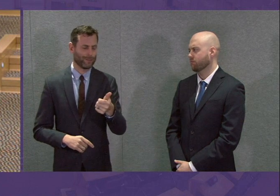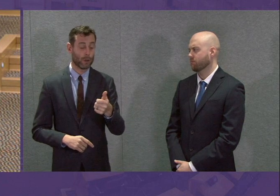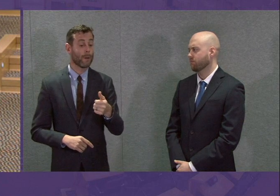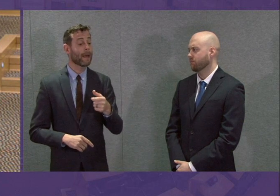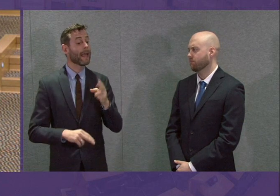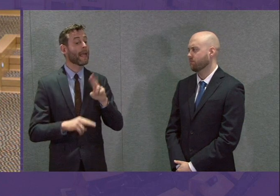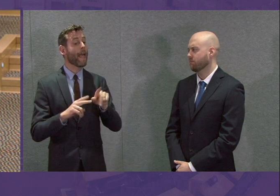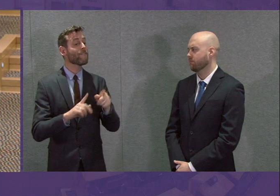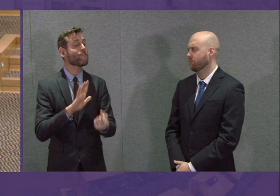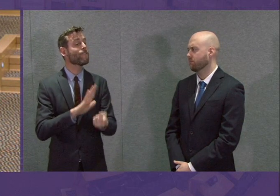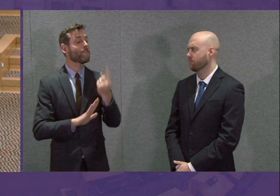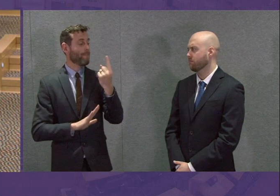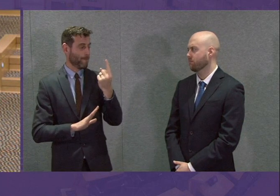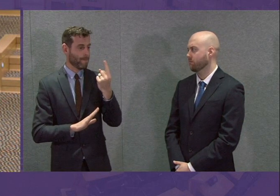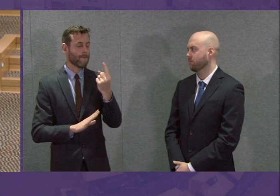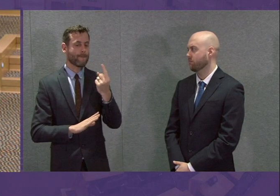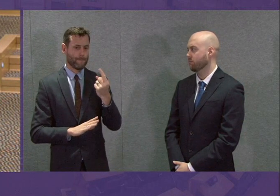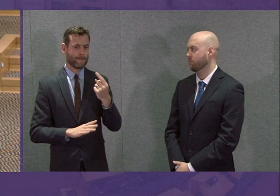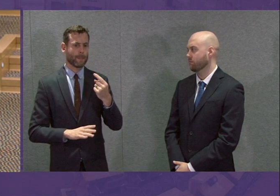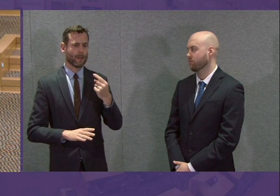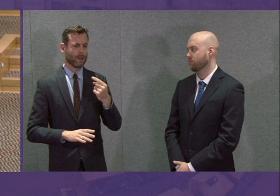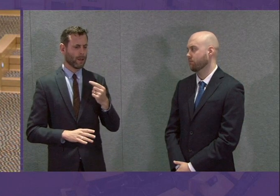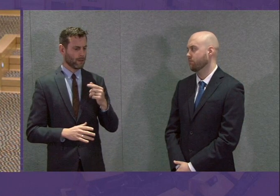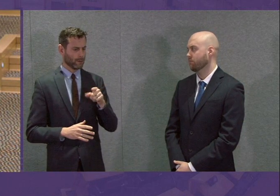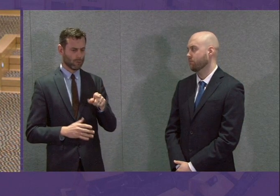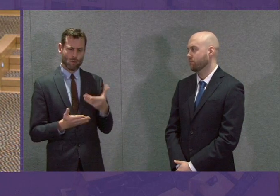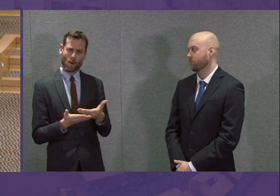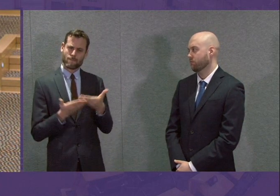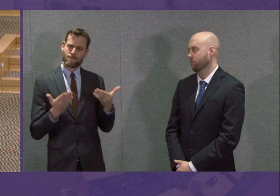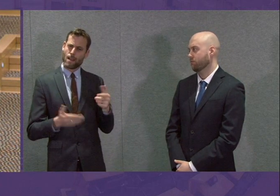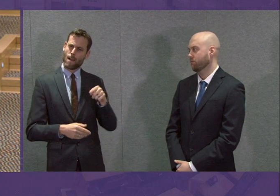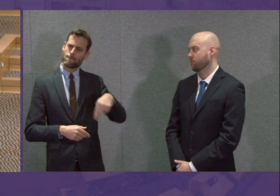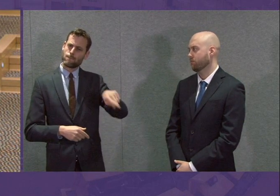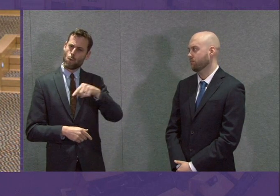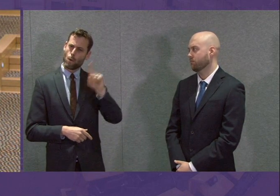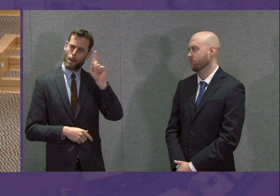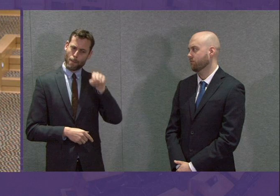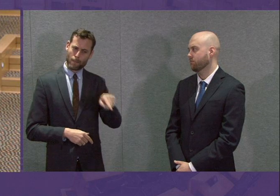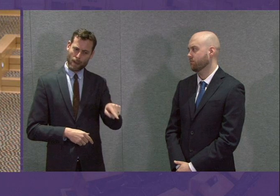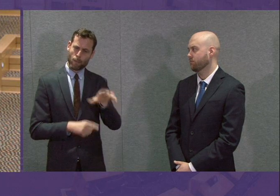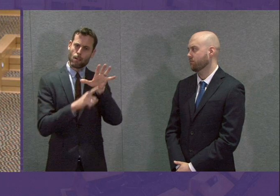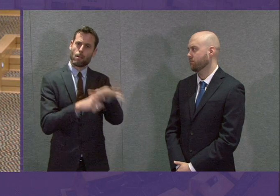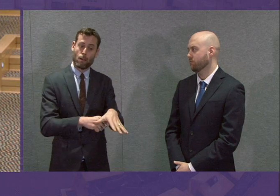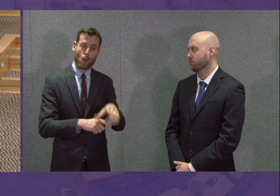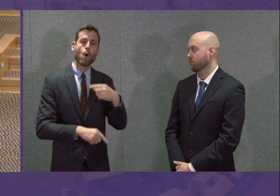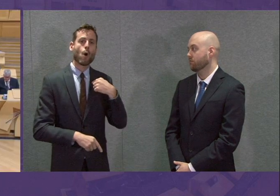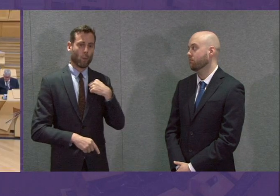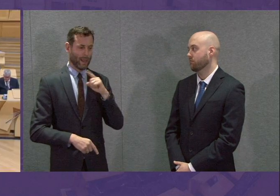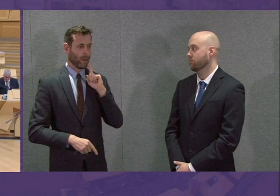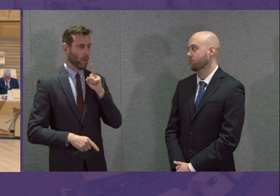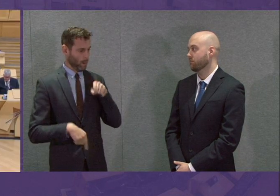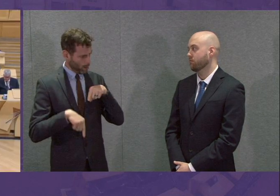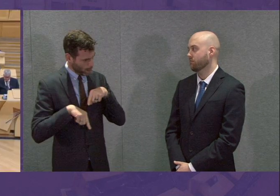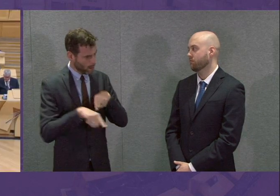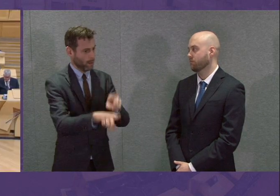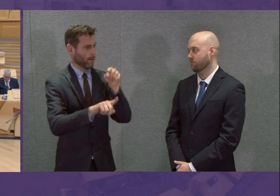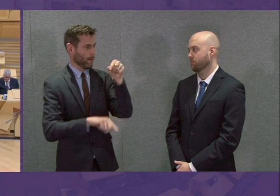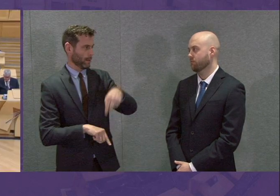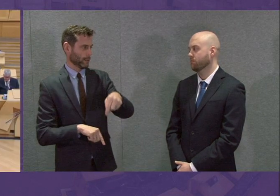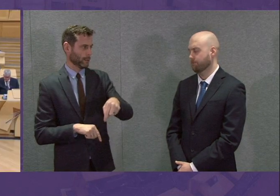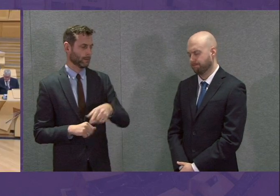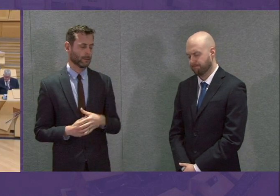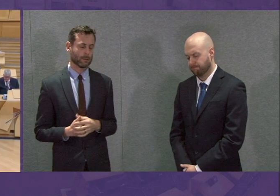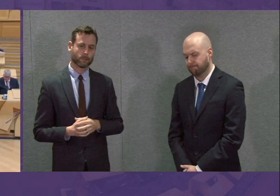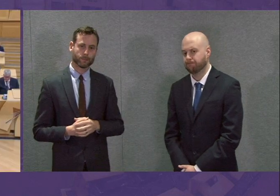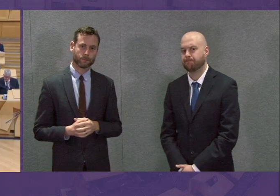are issues arise here that put people in an unfair position, we will not hesitate to take the action that is required. Thank you very much.